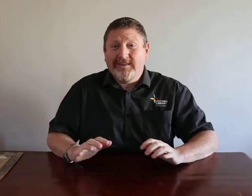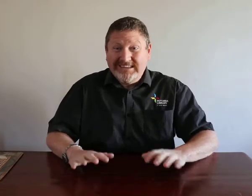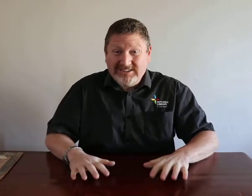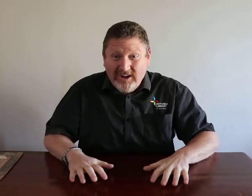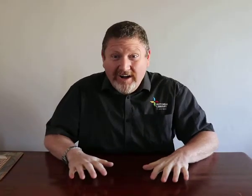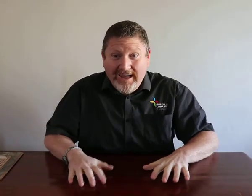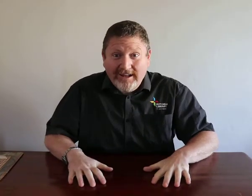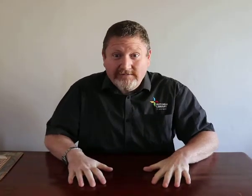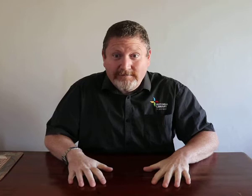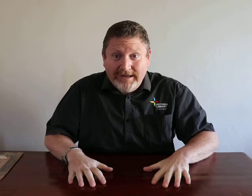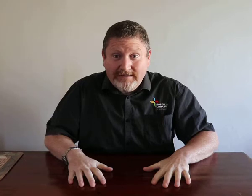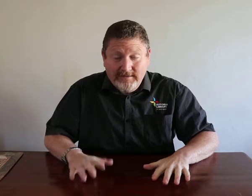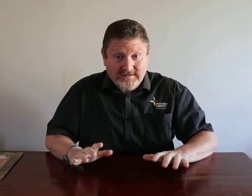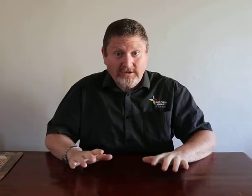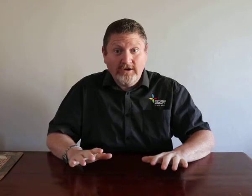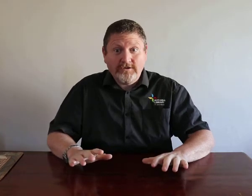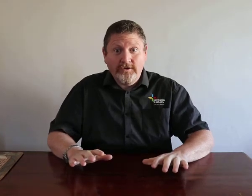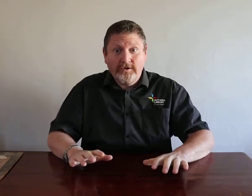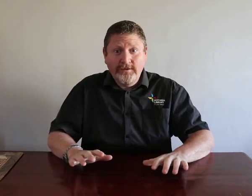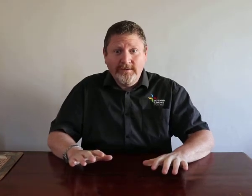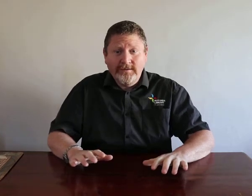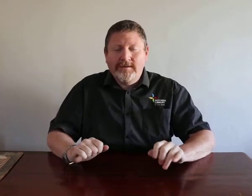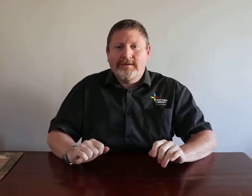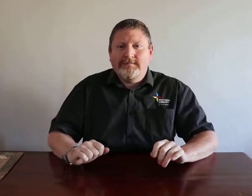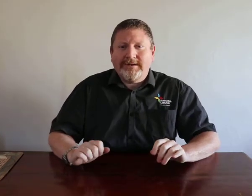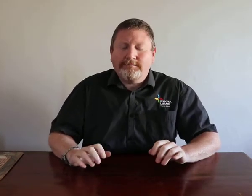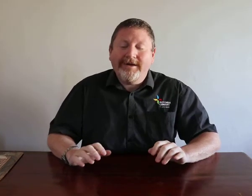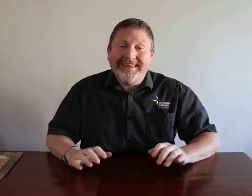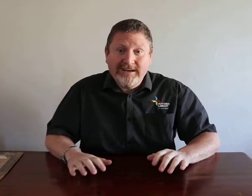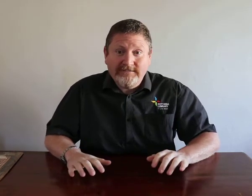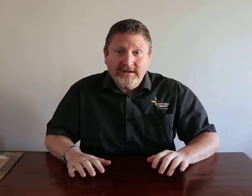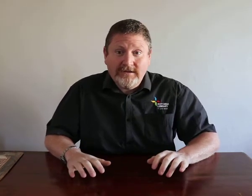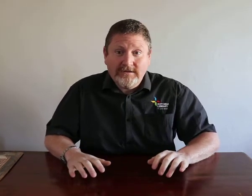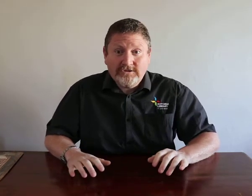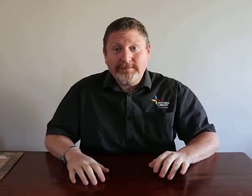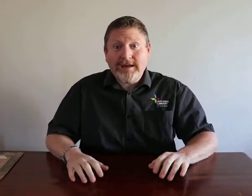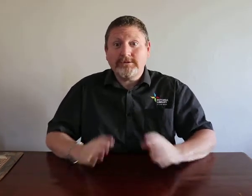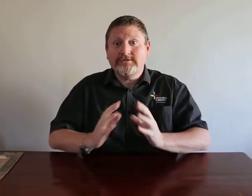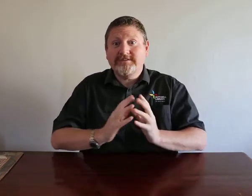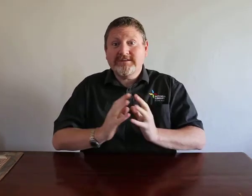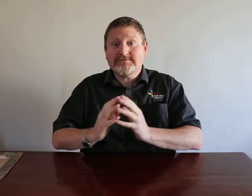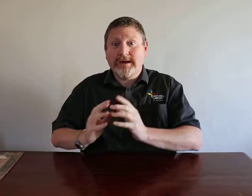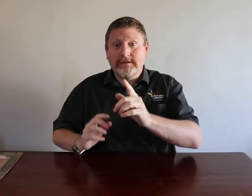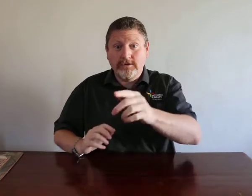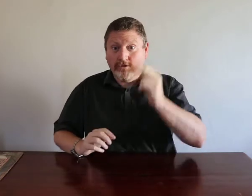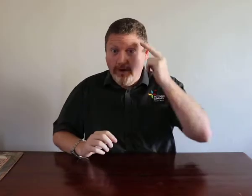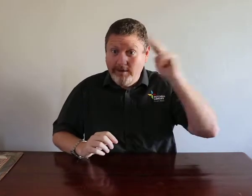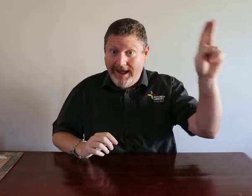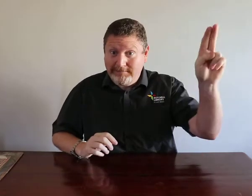the entire alphabet. There is a lot to learn but by the end of it you should be able to fingerspell your own name.